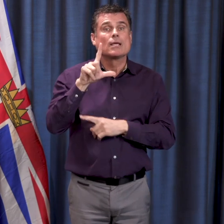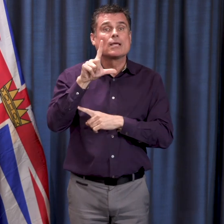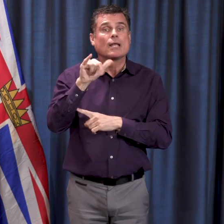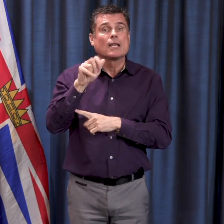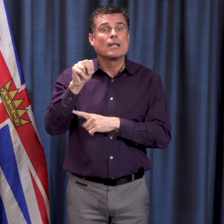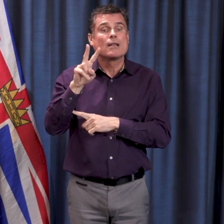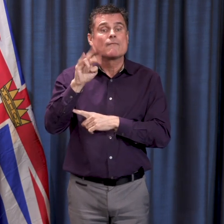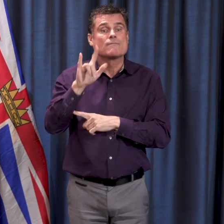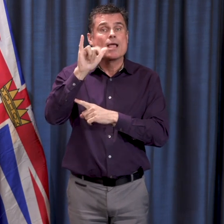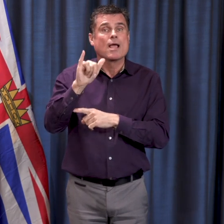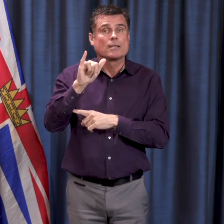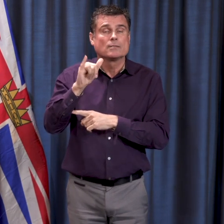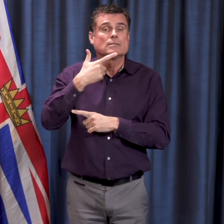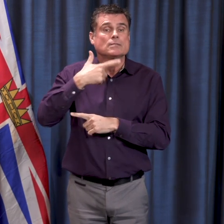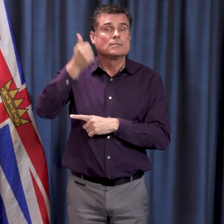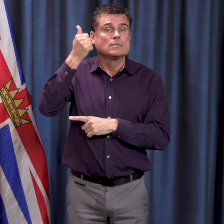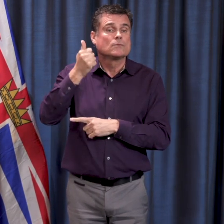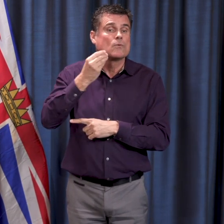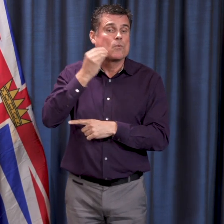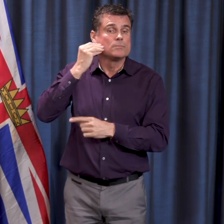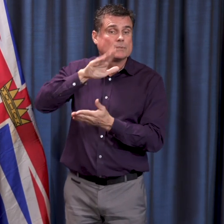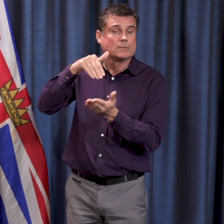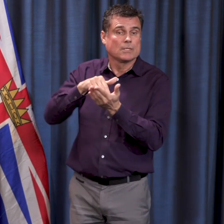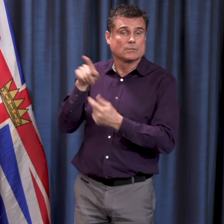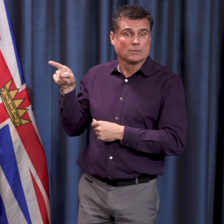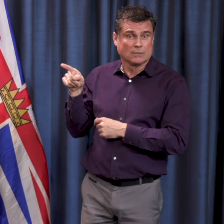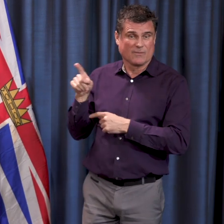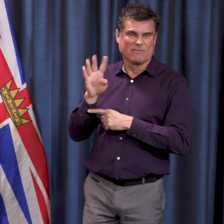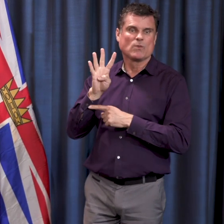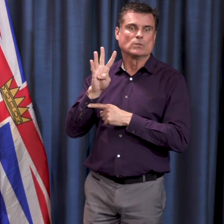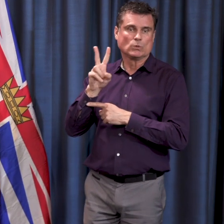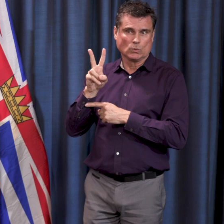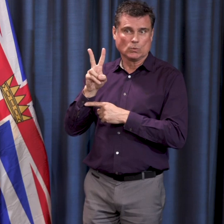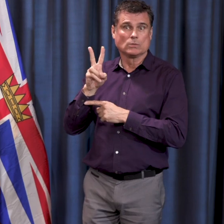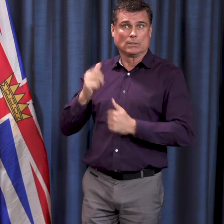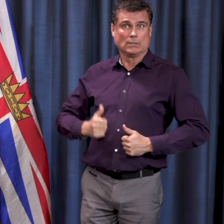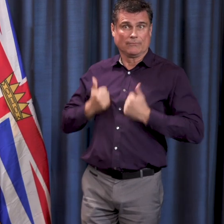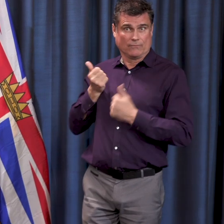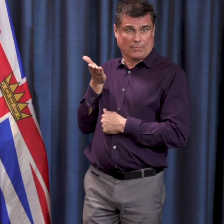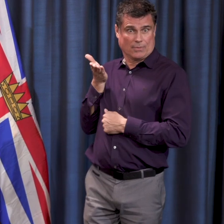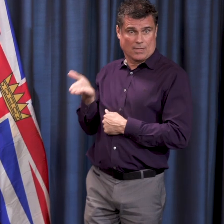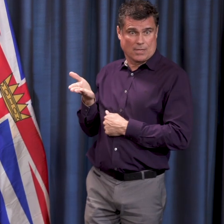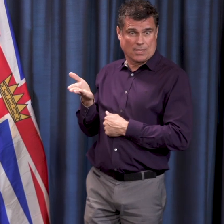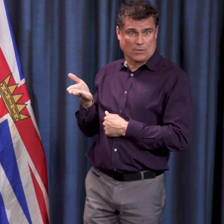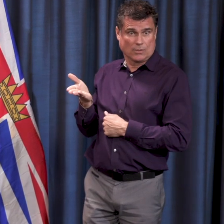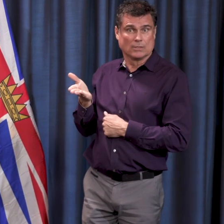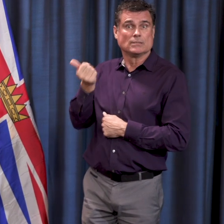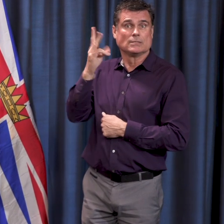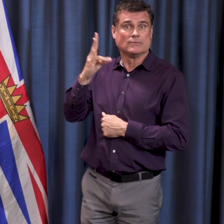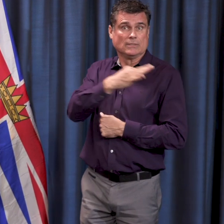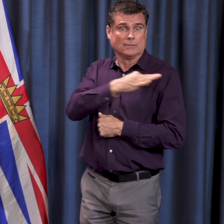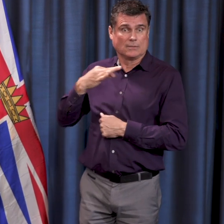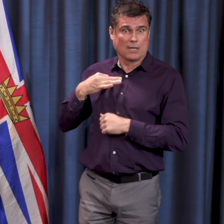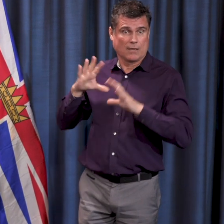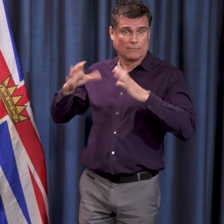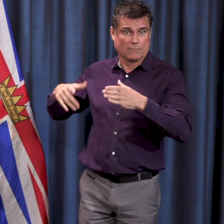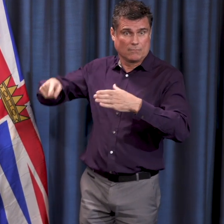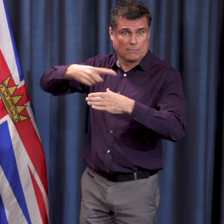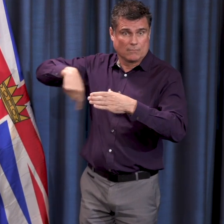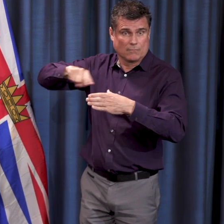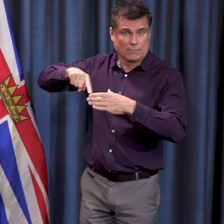42 residents and 21 staff affected. Hollyburn remains with just the single resident and staff.